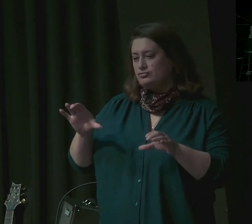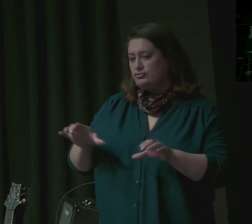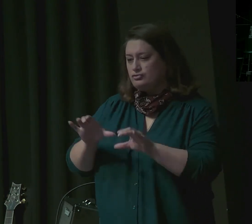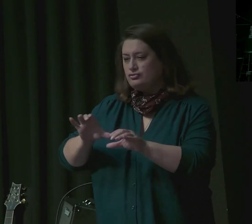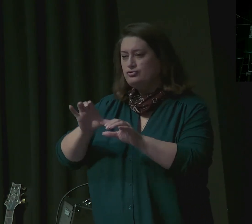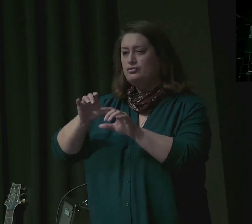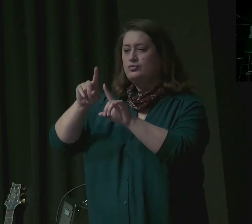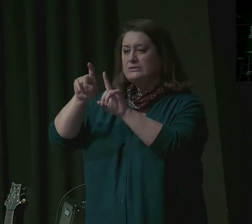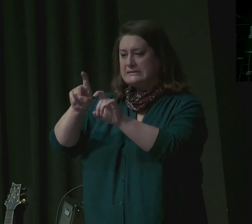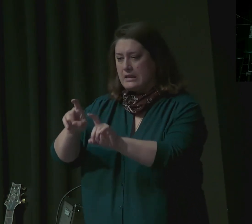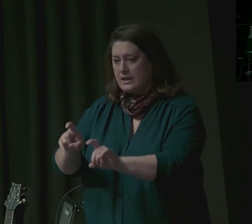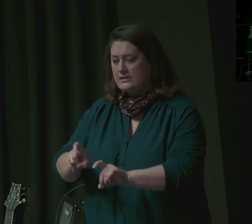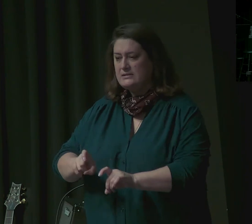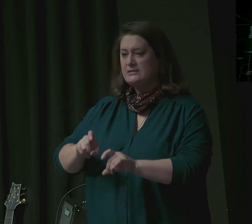relentless pressure.